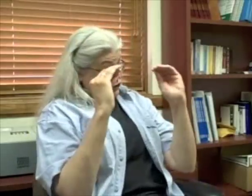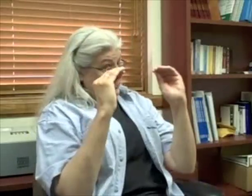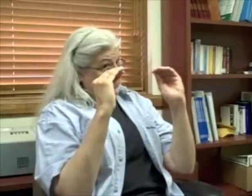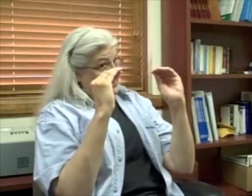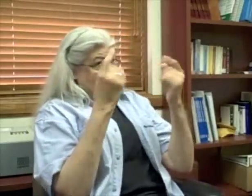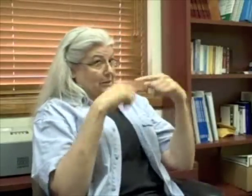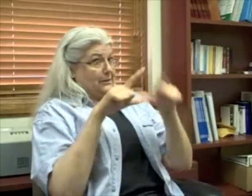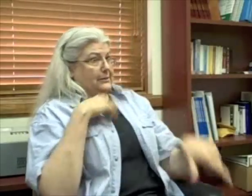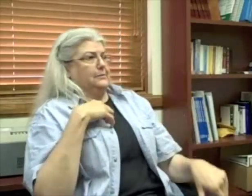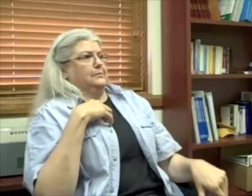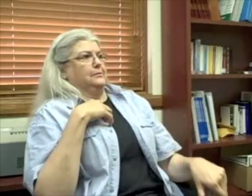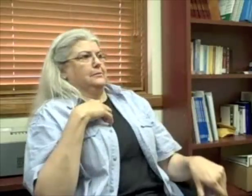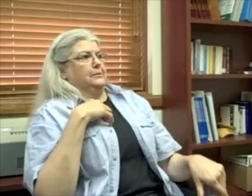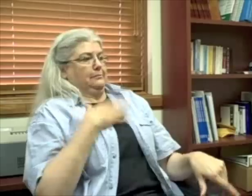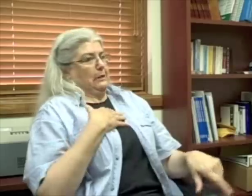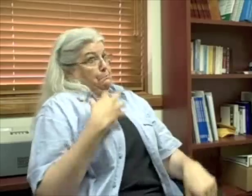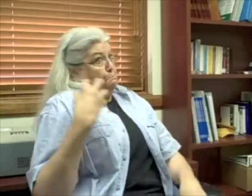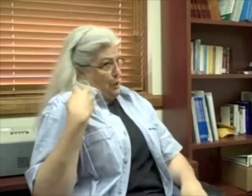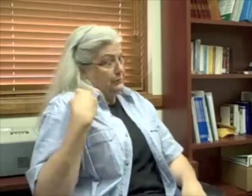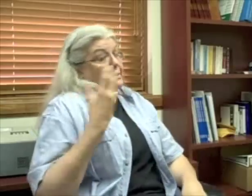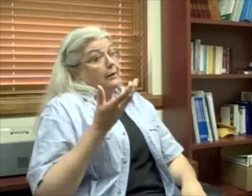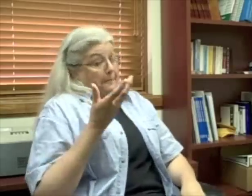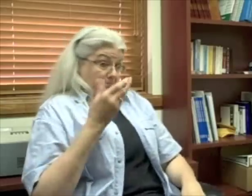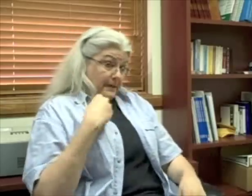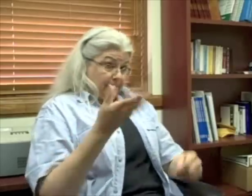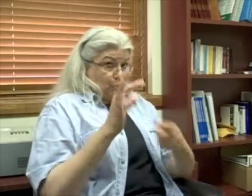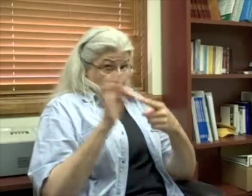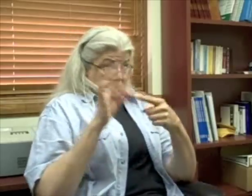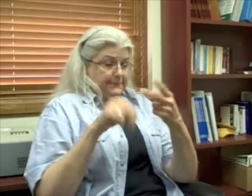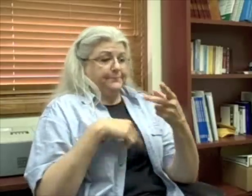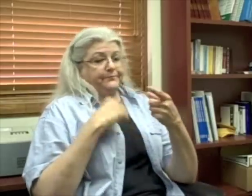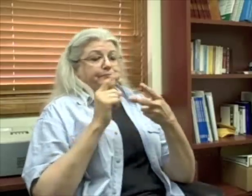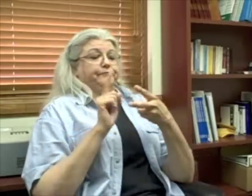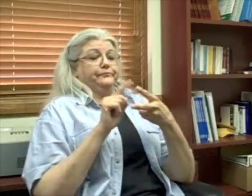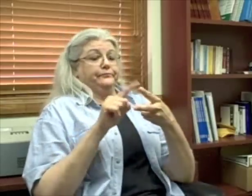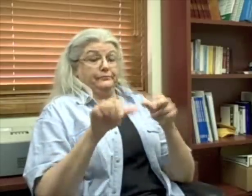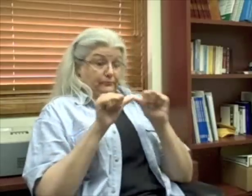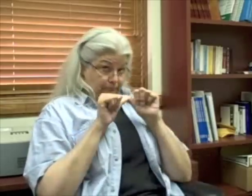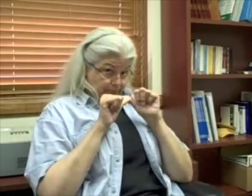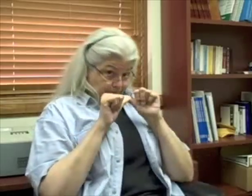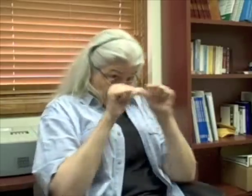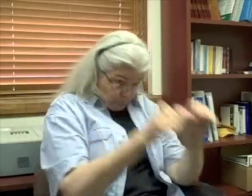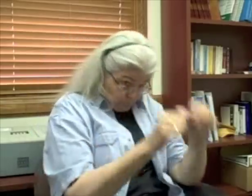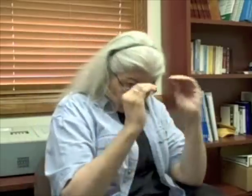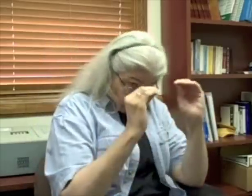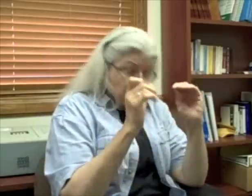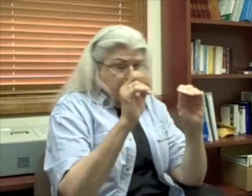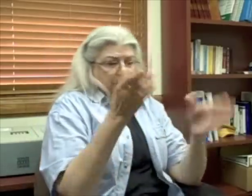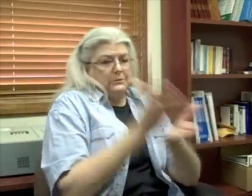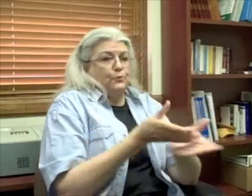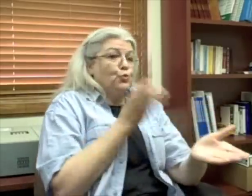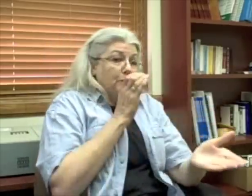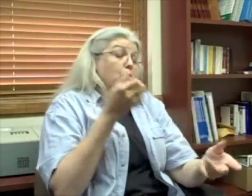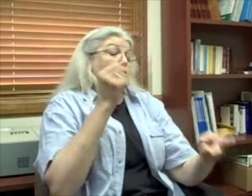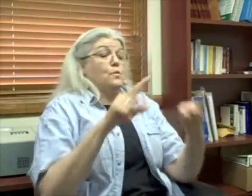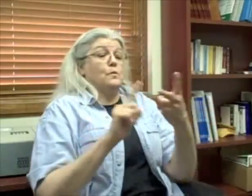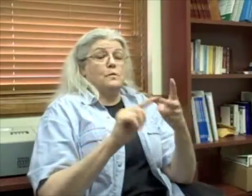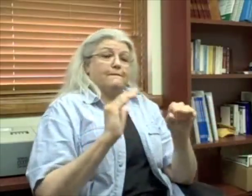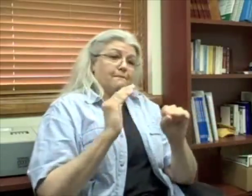And that was my boss. And she said, I smell it when you're drinking. When you're teaching, too. She said, you have two choices.